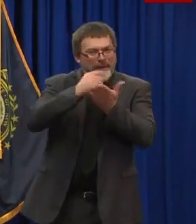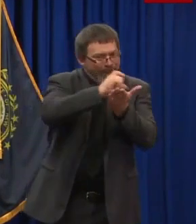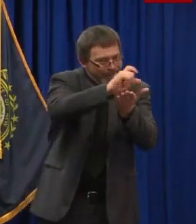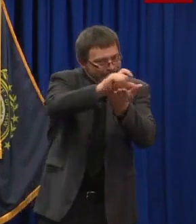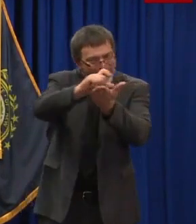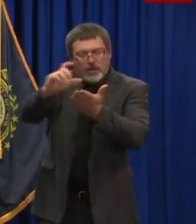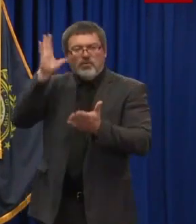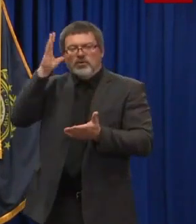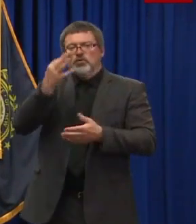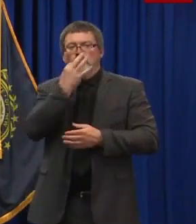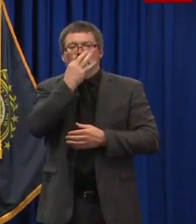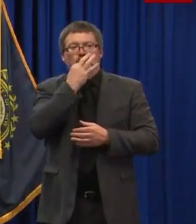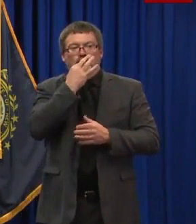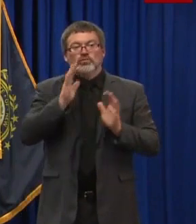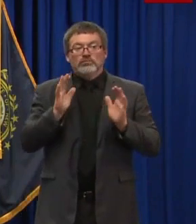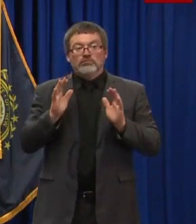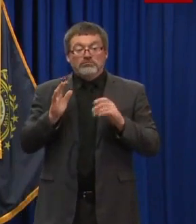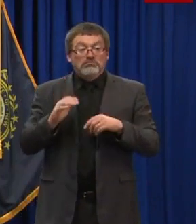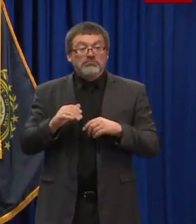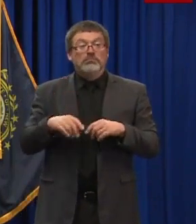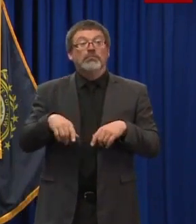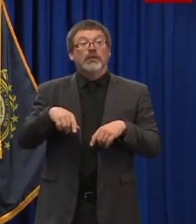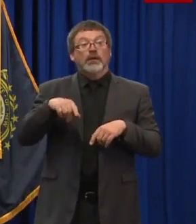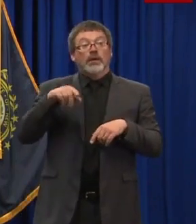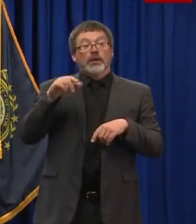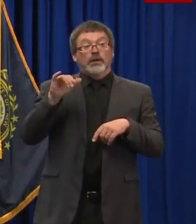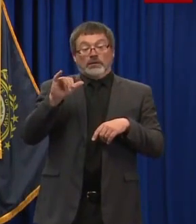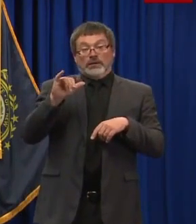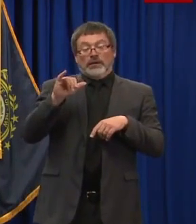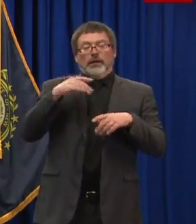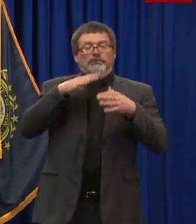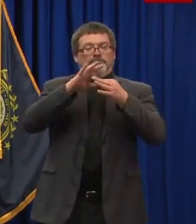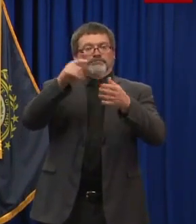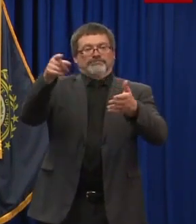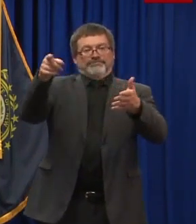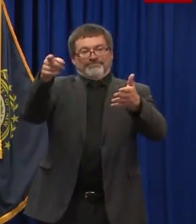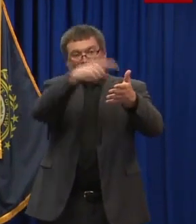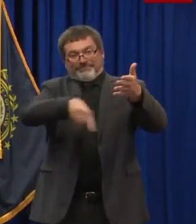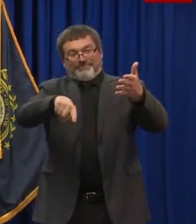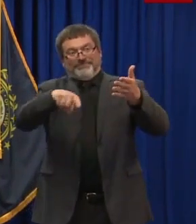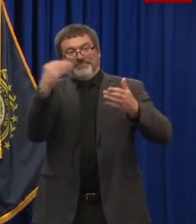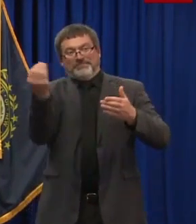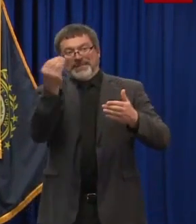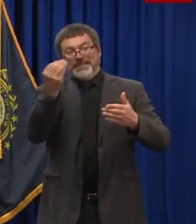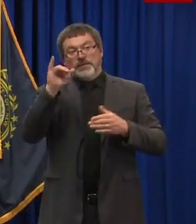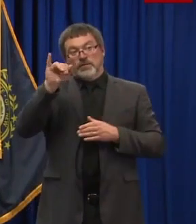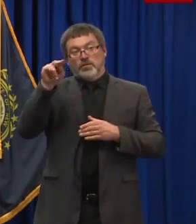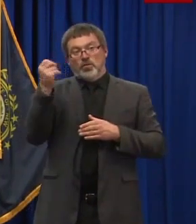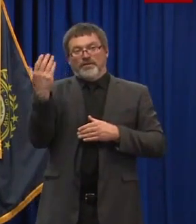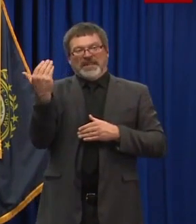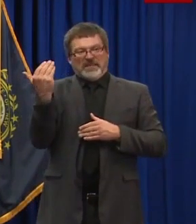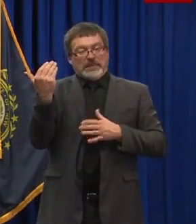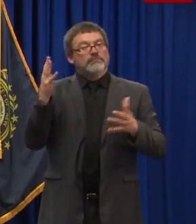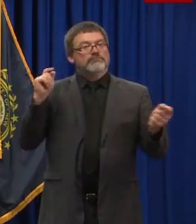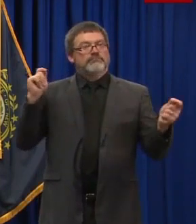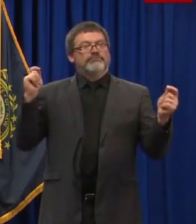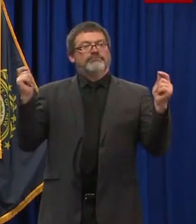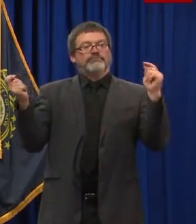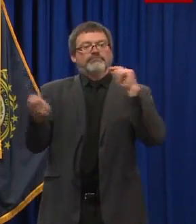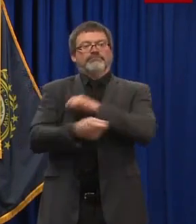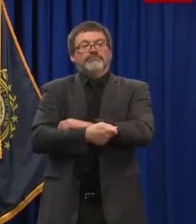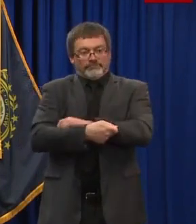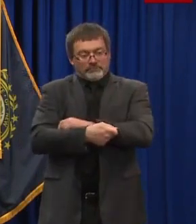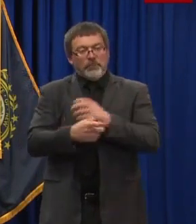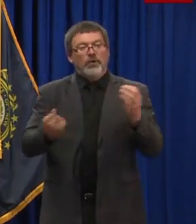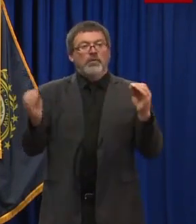discussing on June 15th, we expect some pretty significant changes as well in terms of our businesses and our ability to keep